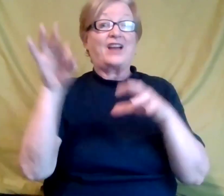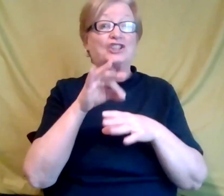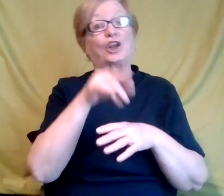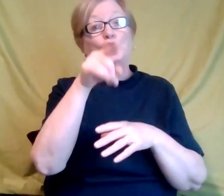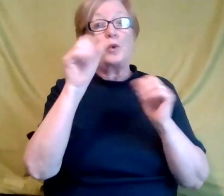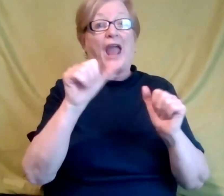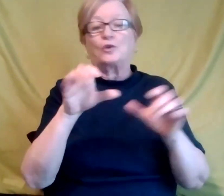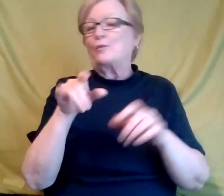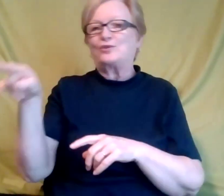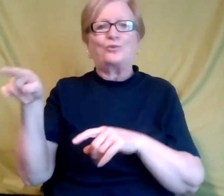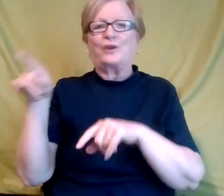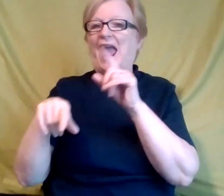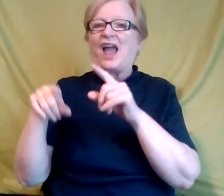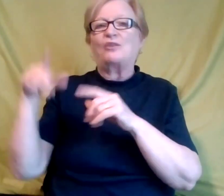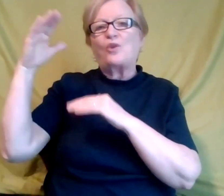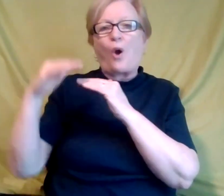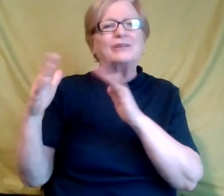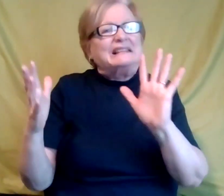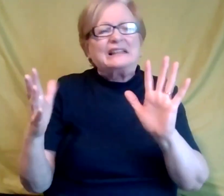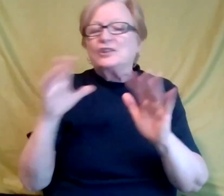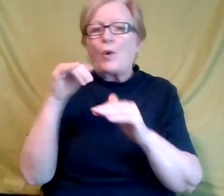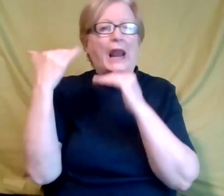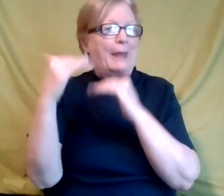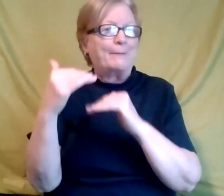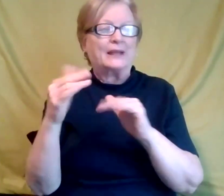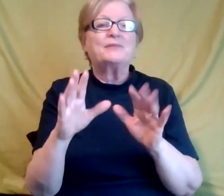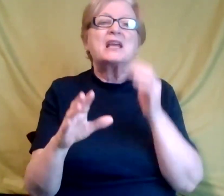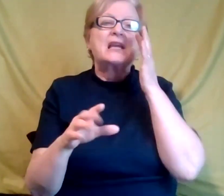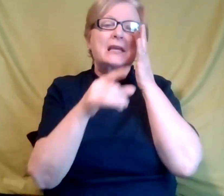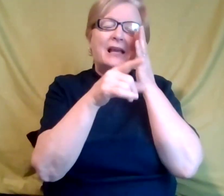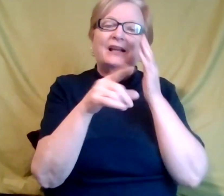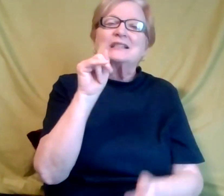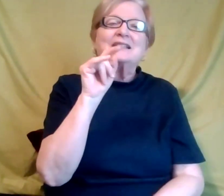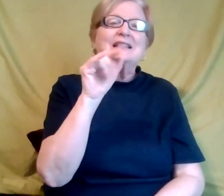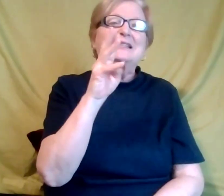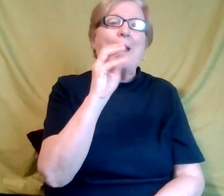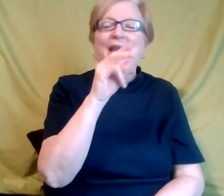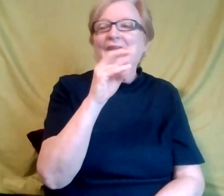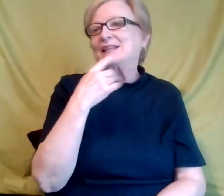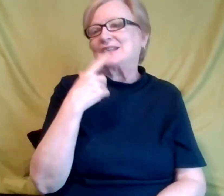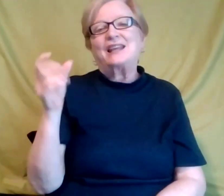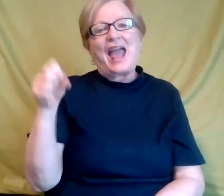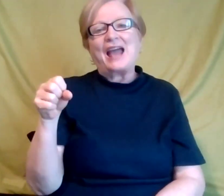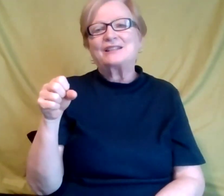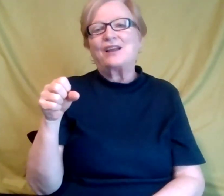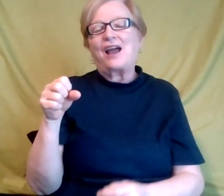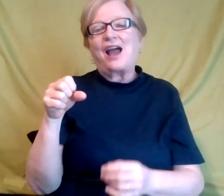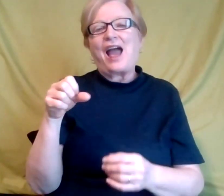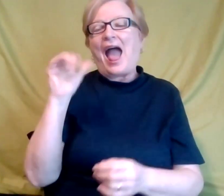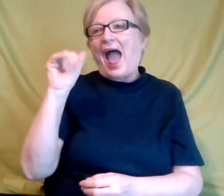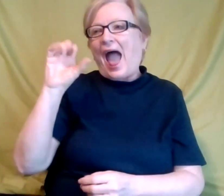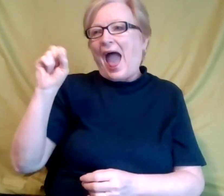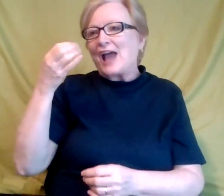Yes, yes, yes. Yes. I know. That's, can we move in a way, not say Asperger's anymore, especially understanding,